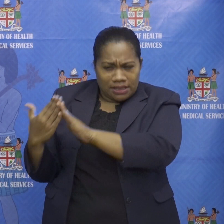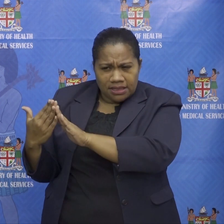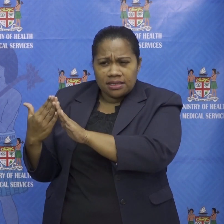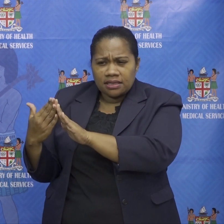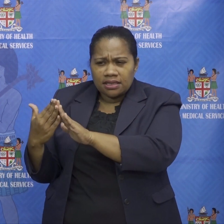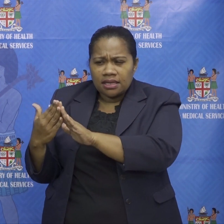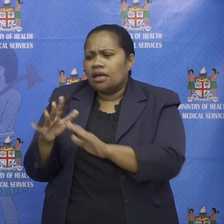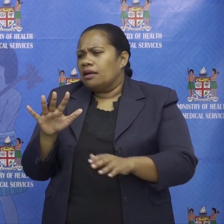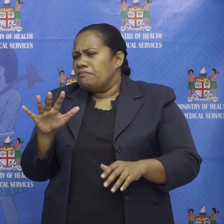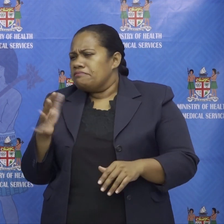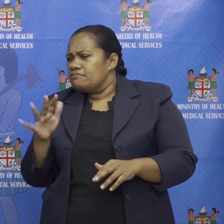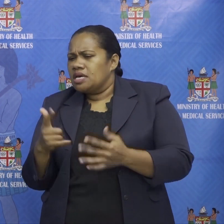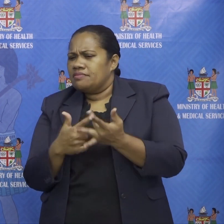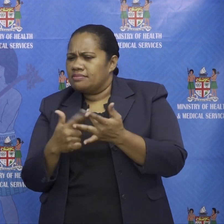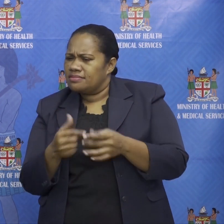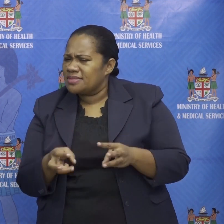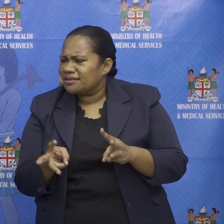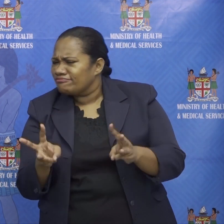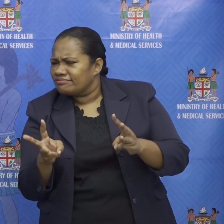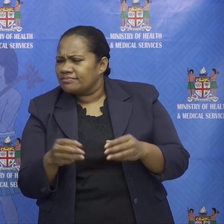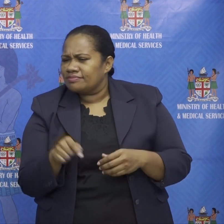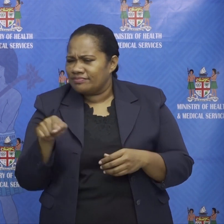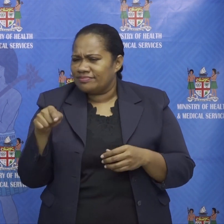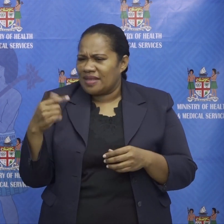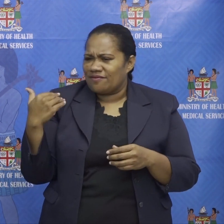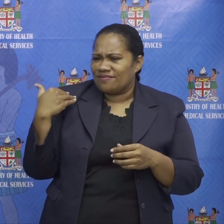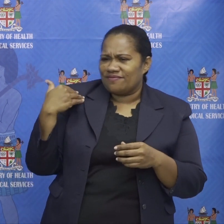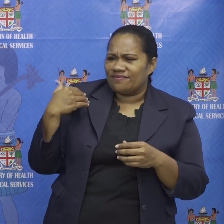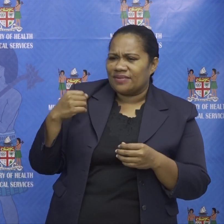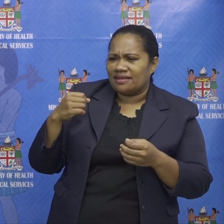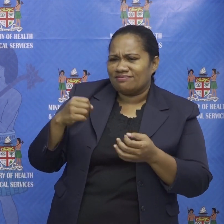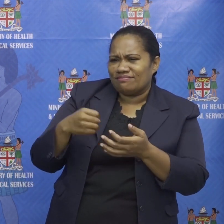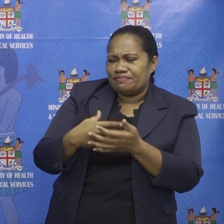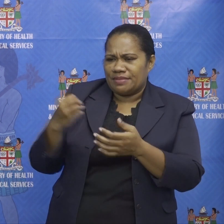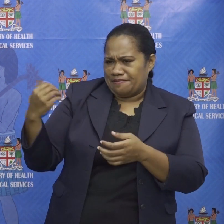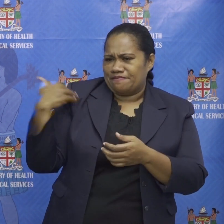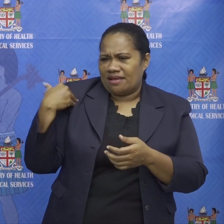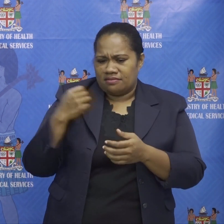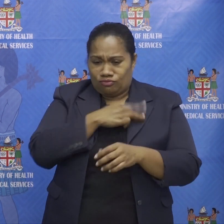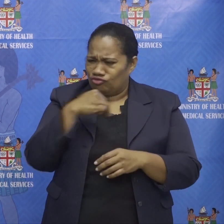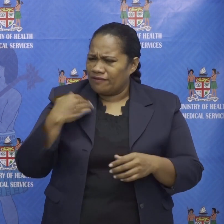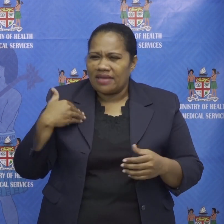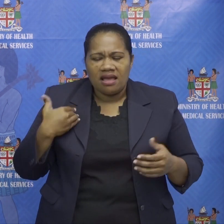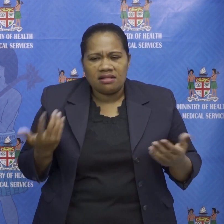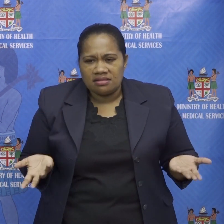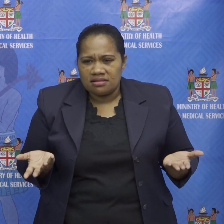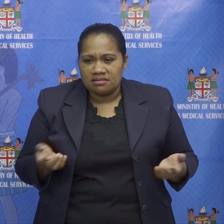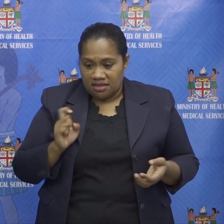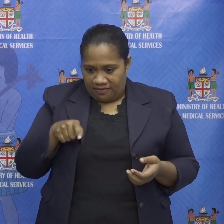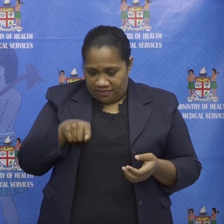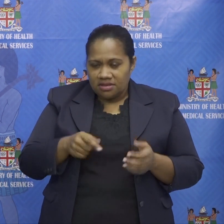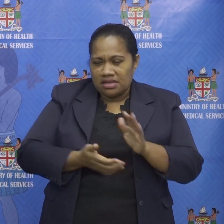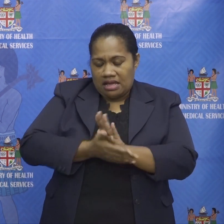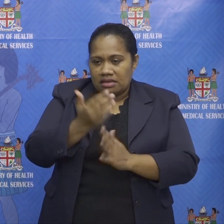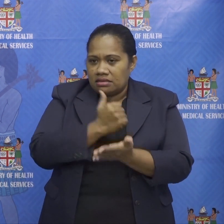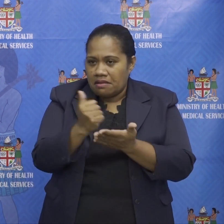maybe just other ways it has impacted the ministry of health would you be able to just give us a confirmation if this is the highest number of